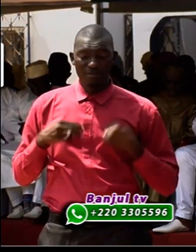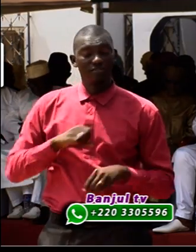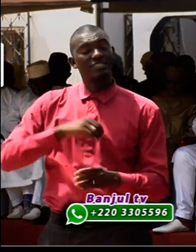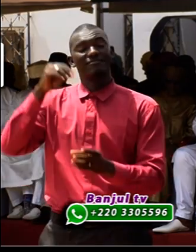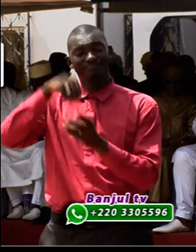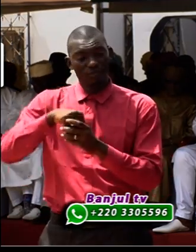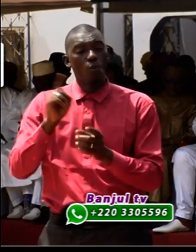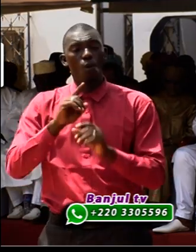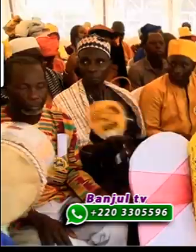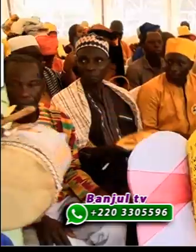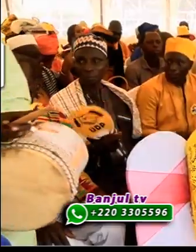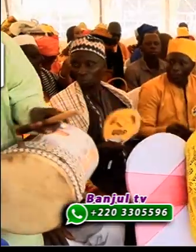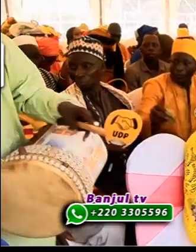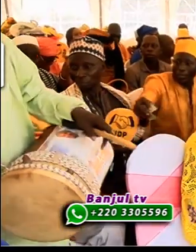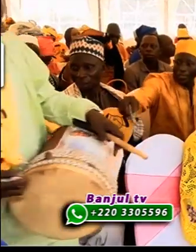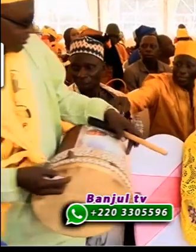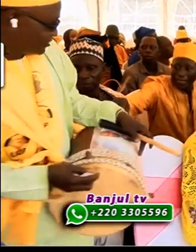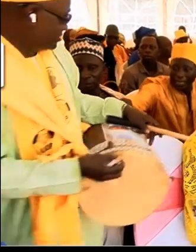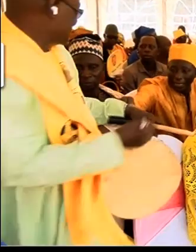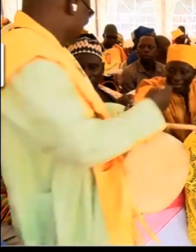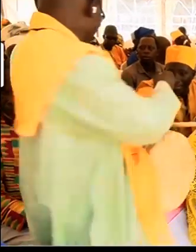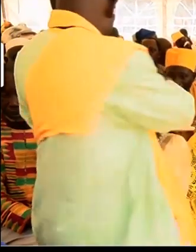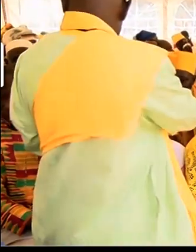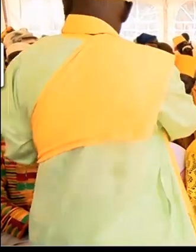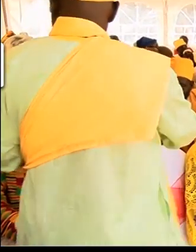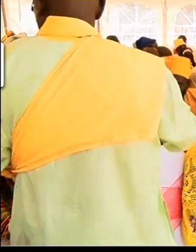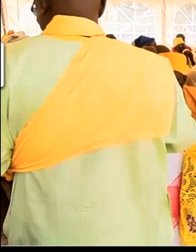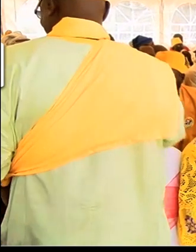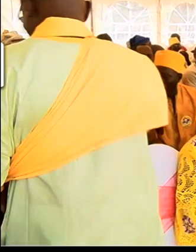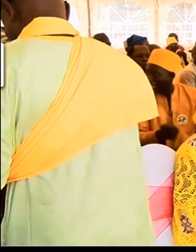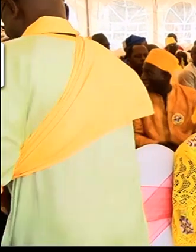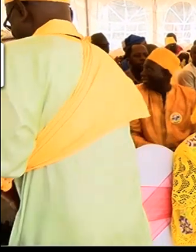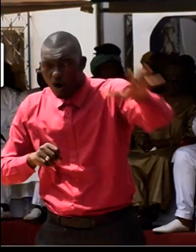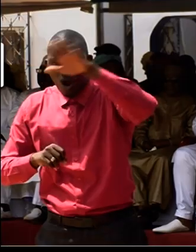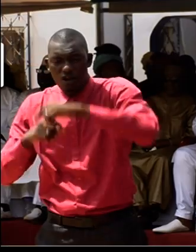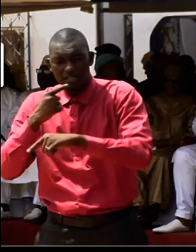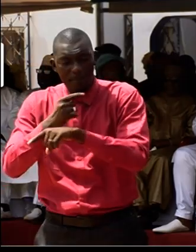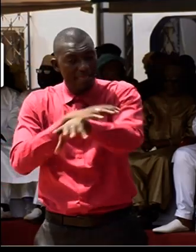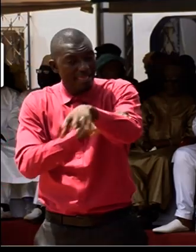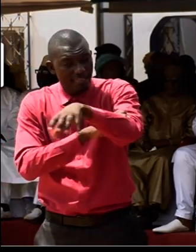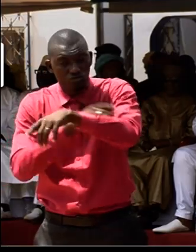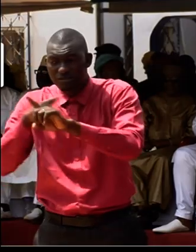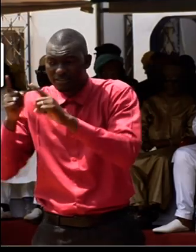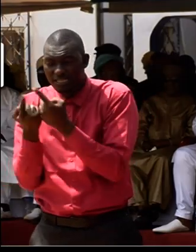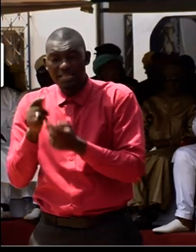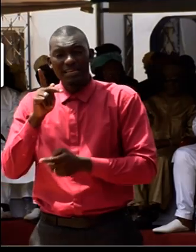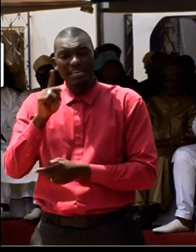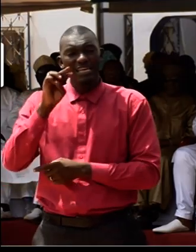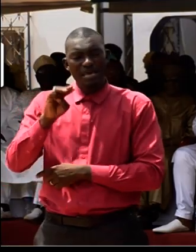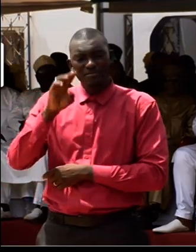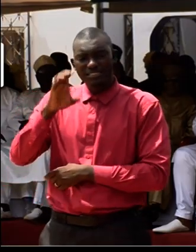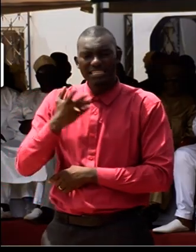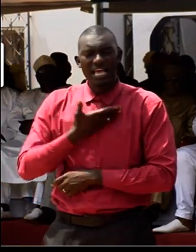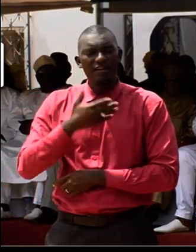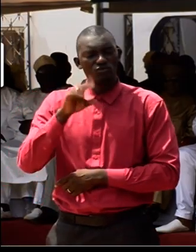What has happened in almost all the local governments across the country, the KMC has taken a